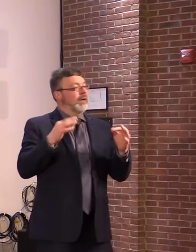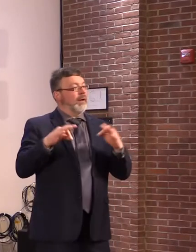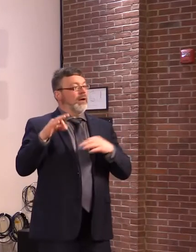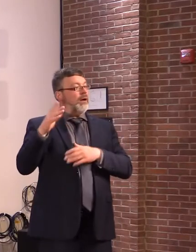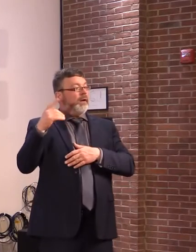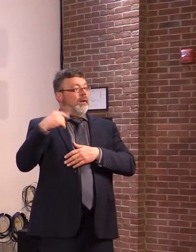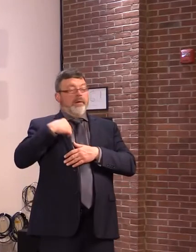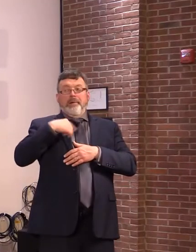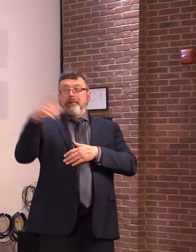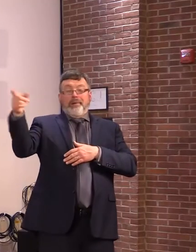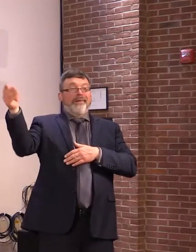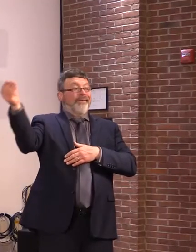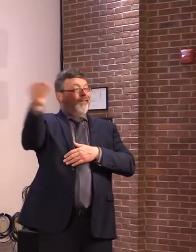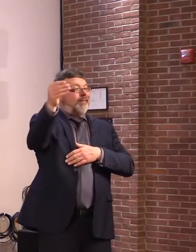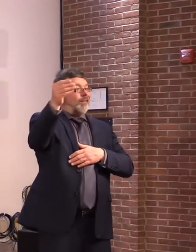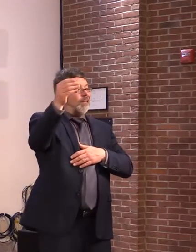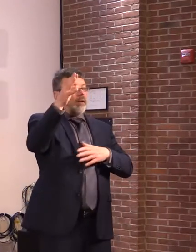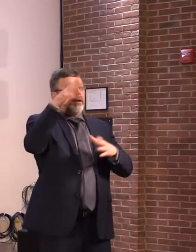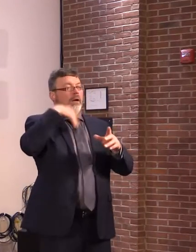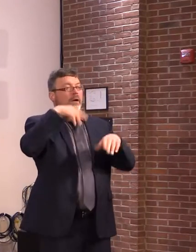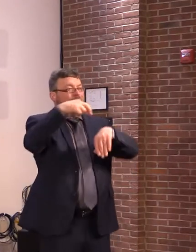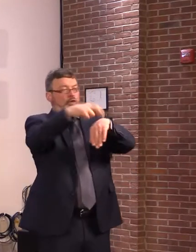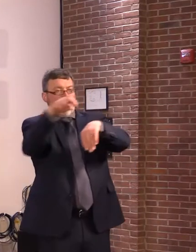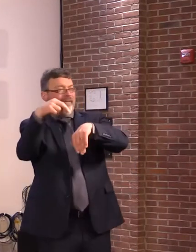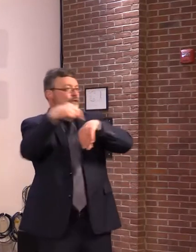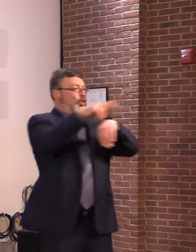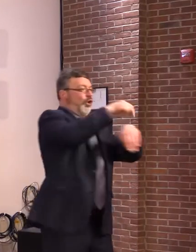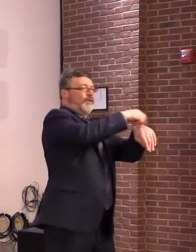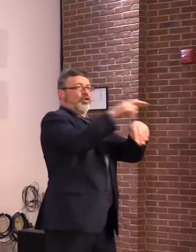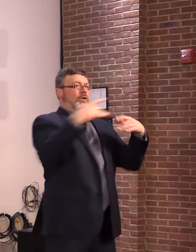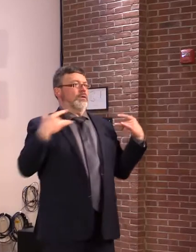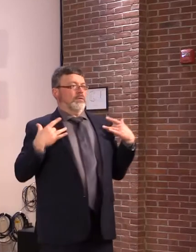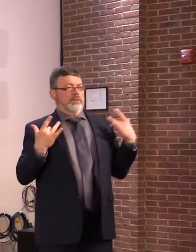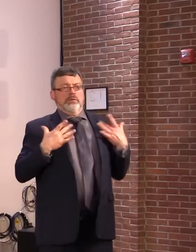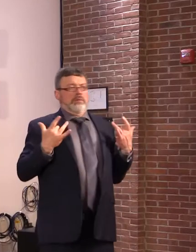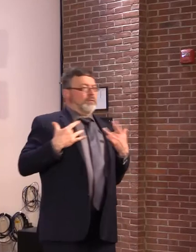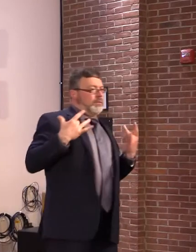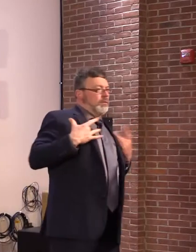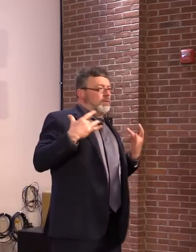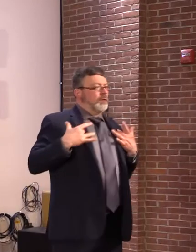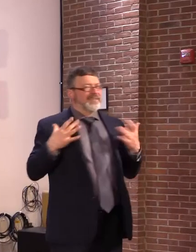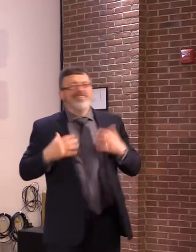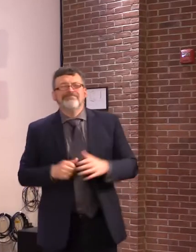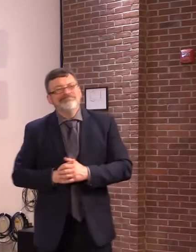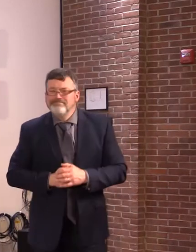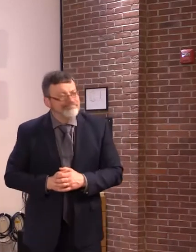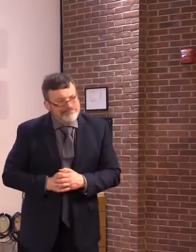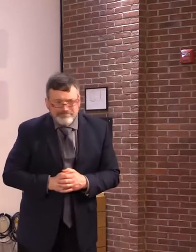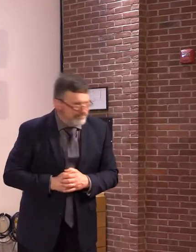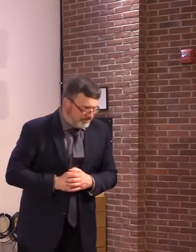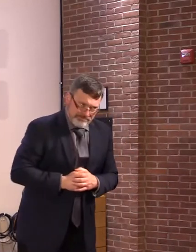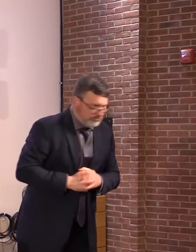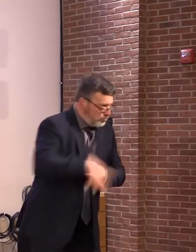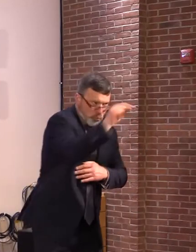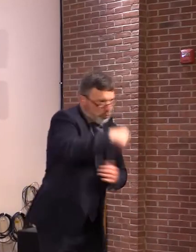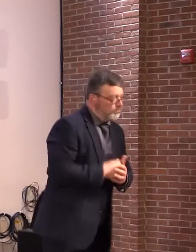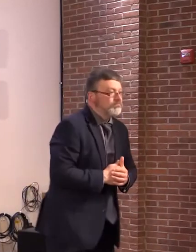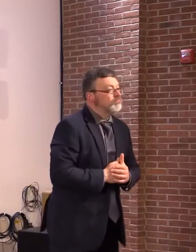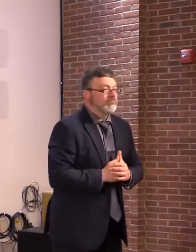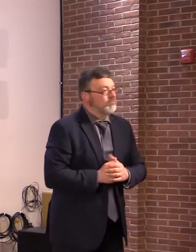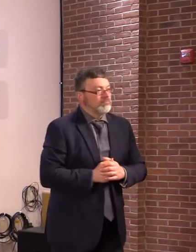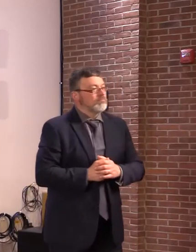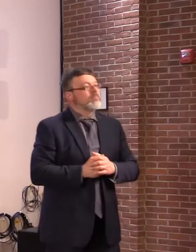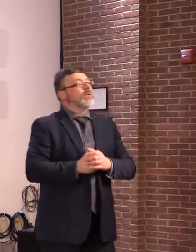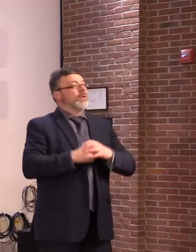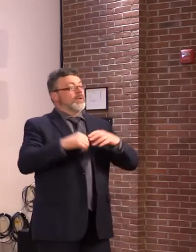legal interpretation that they came up with. It just gave them all kinds of opportunities. And